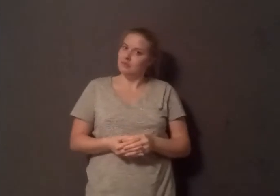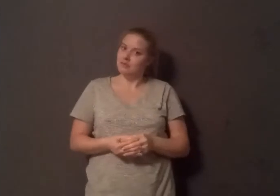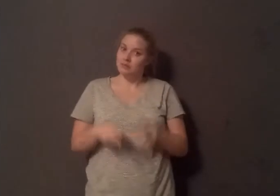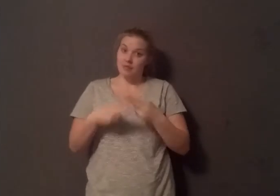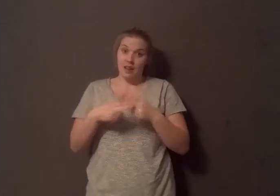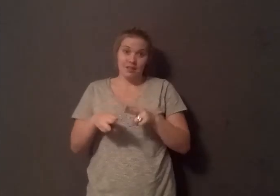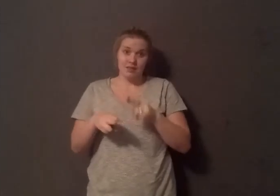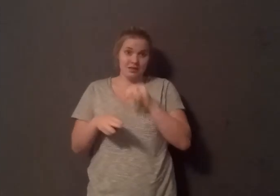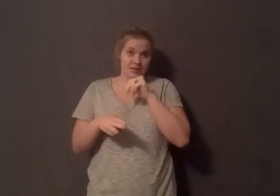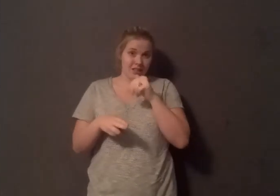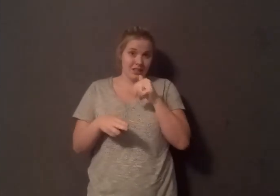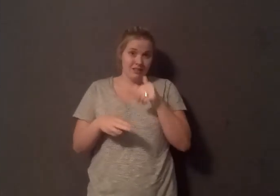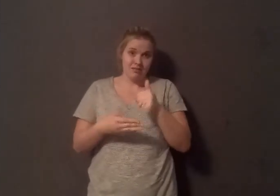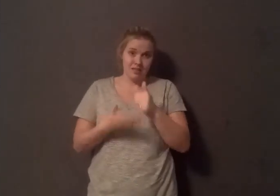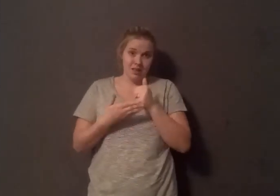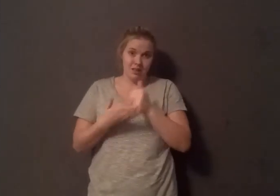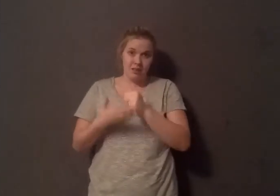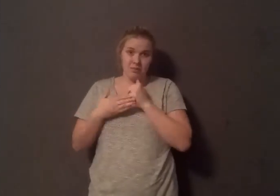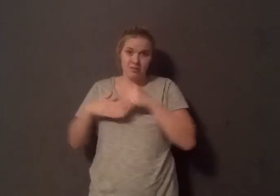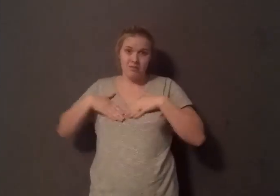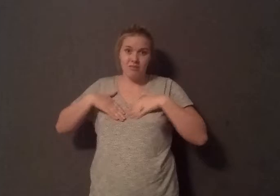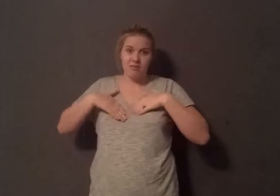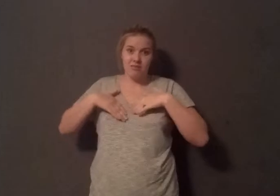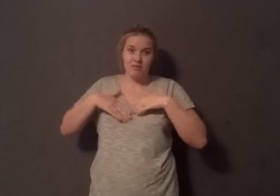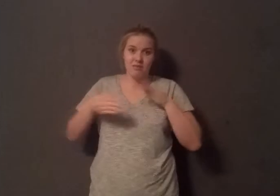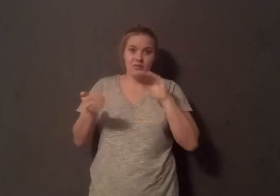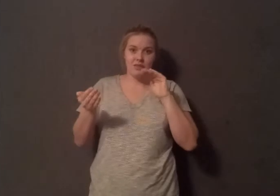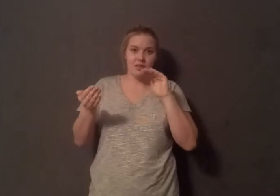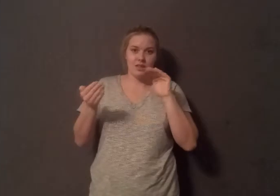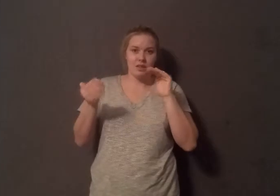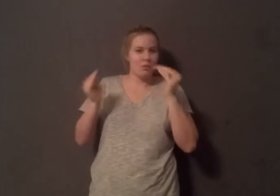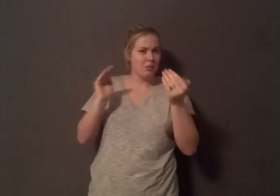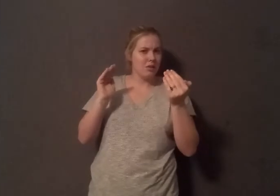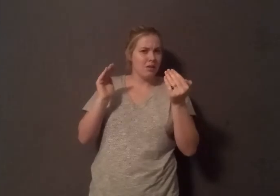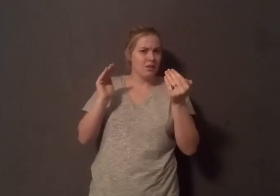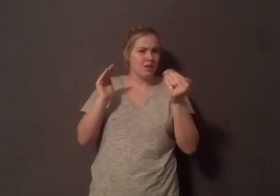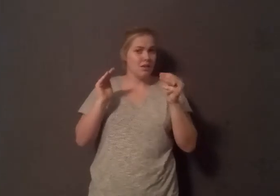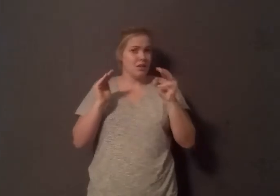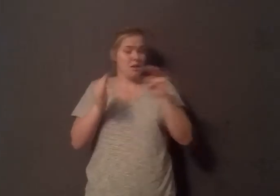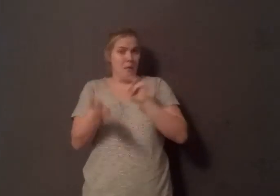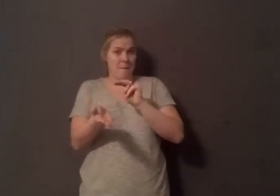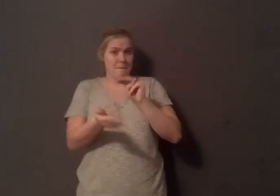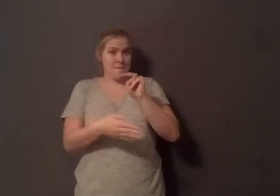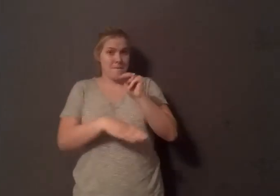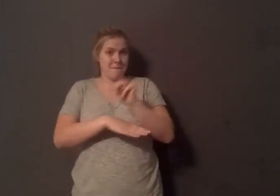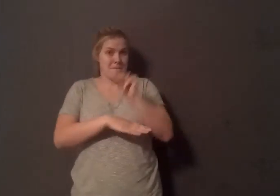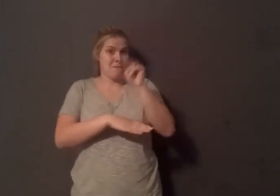is, only when compared to eating a McDonald's sausage McMuffin? So what they're really saying is that eating eggs is just as bad as eating a McMuffin.